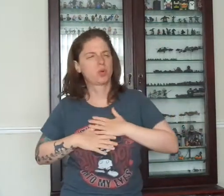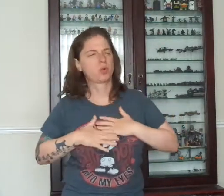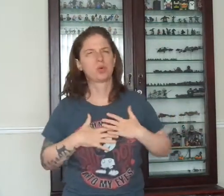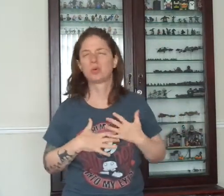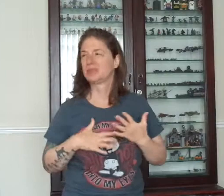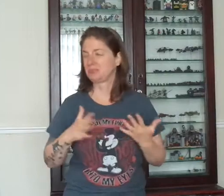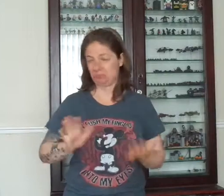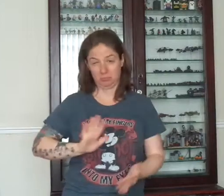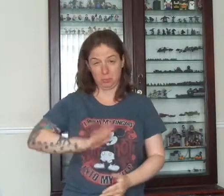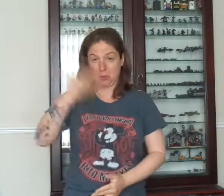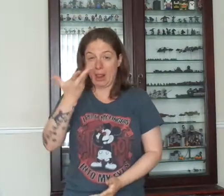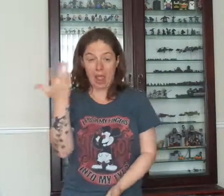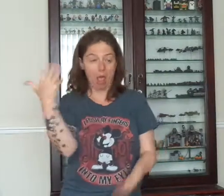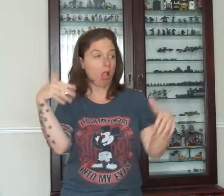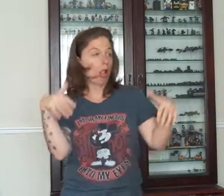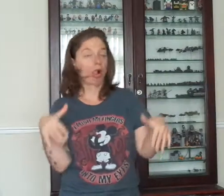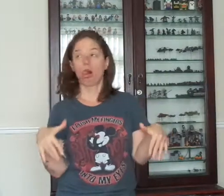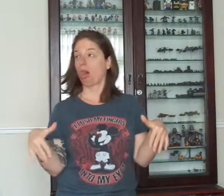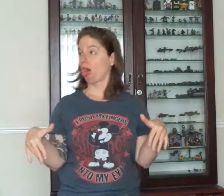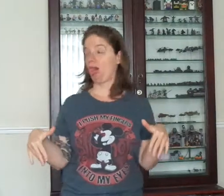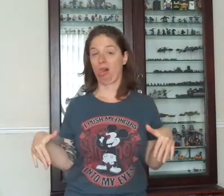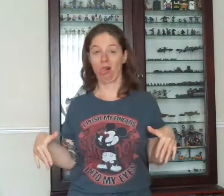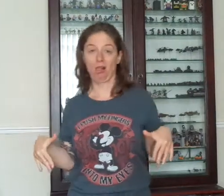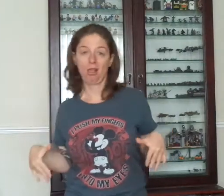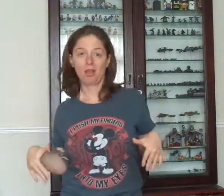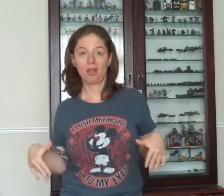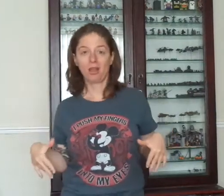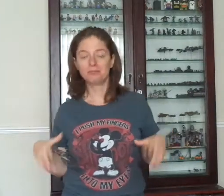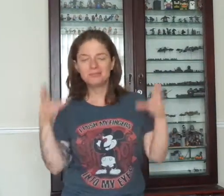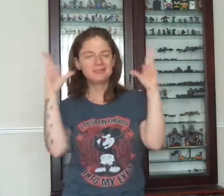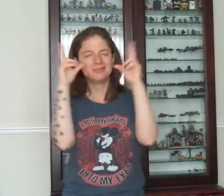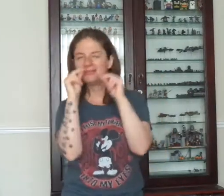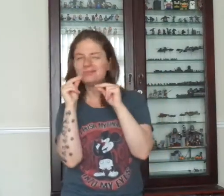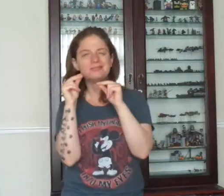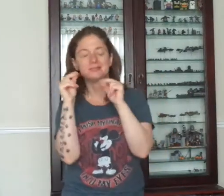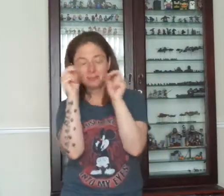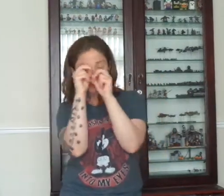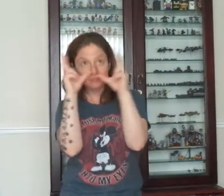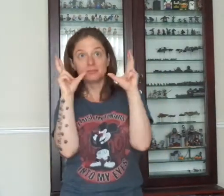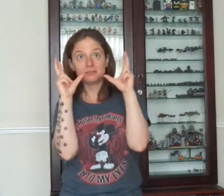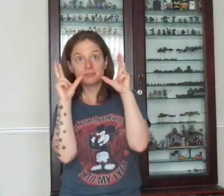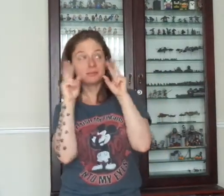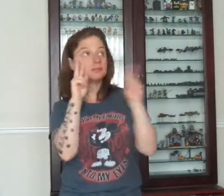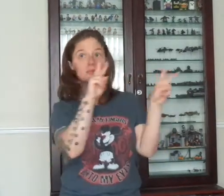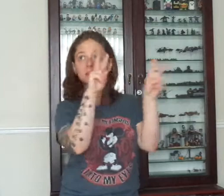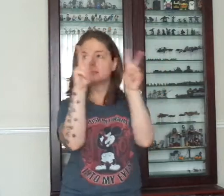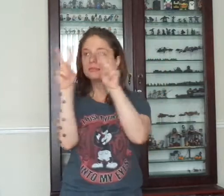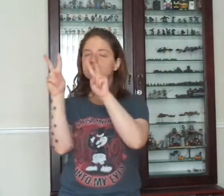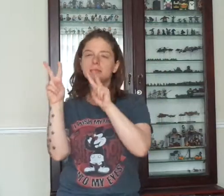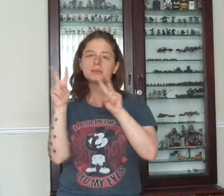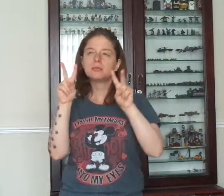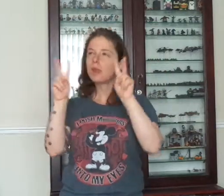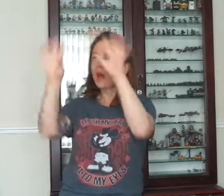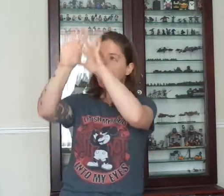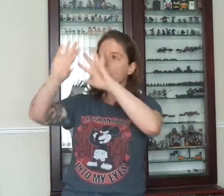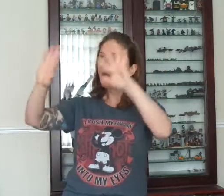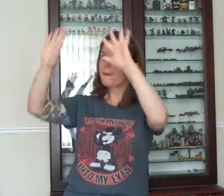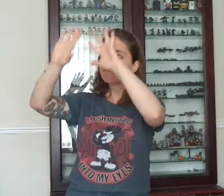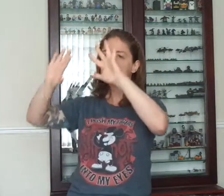time, and as I stared I counted, webs from all the spiders, jatching things and